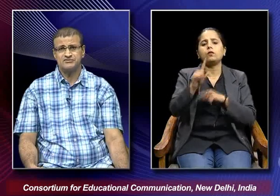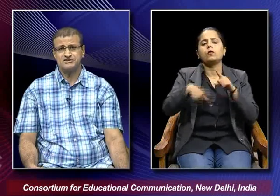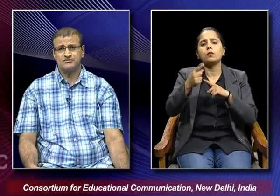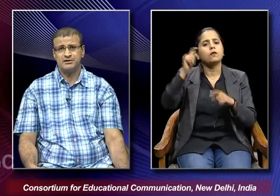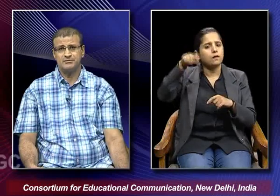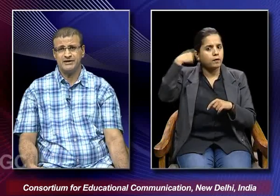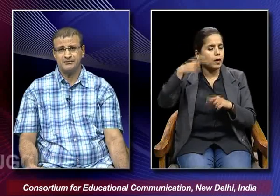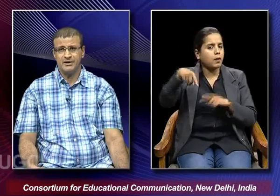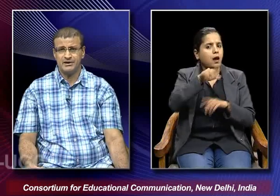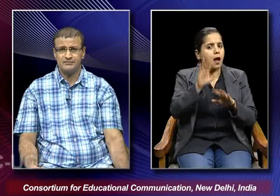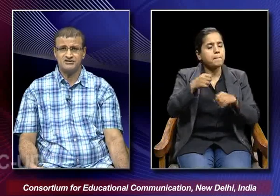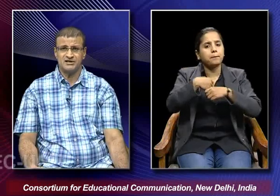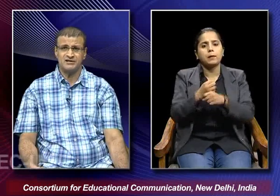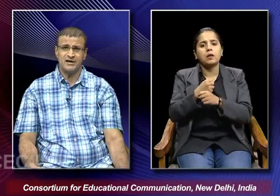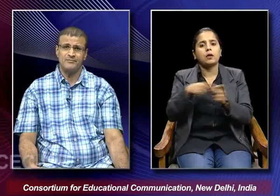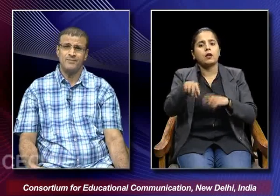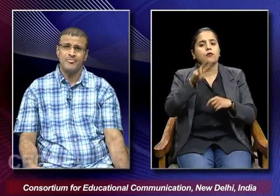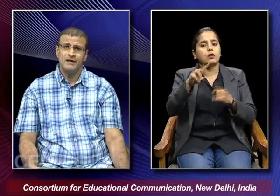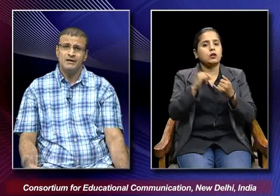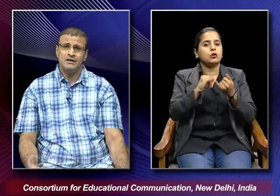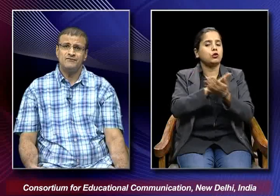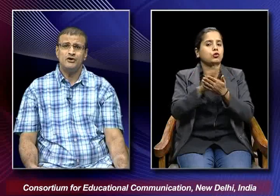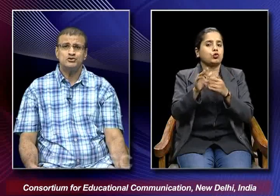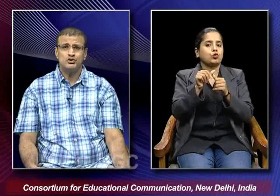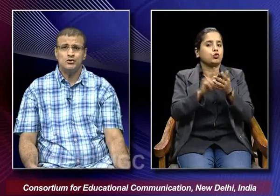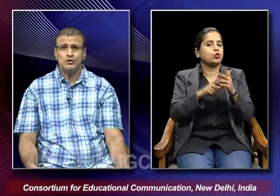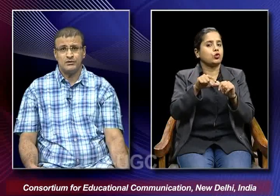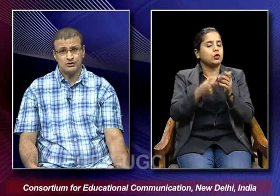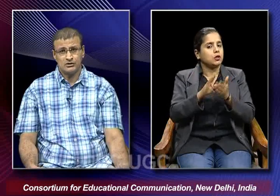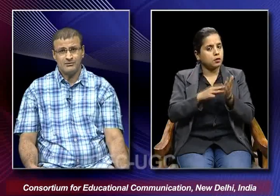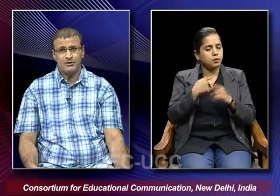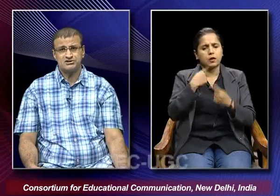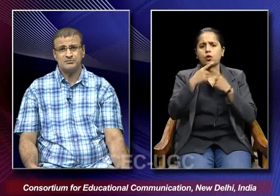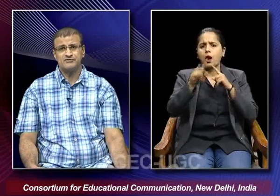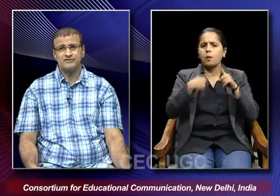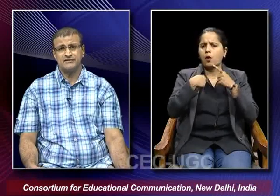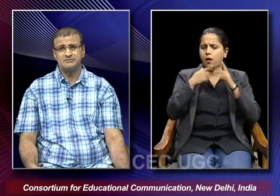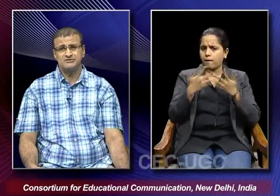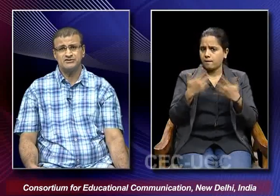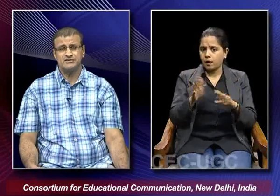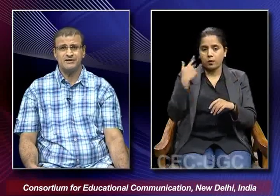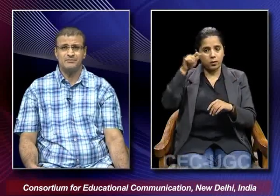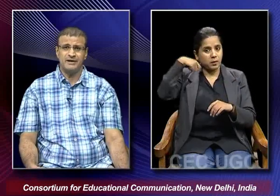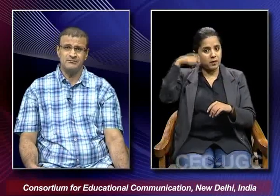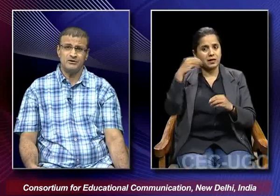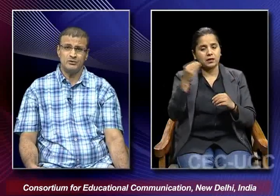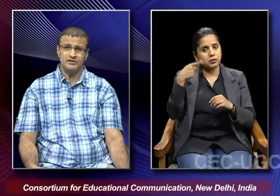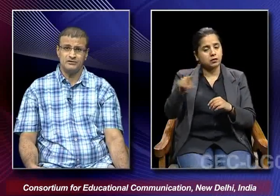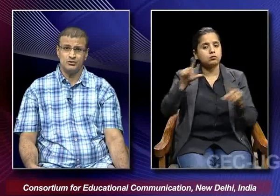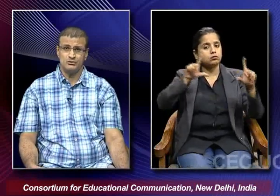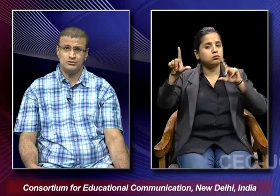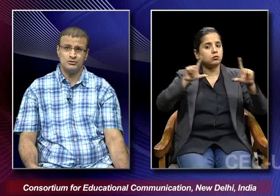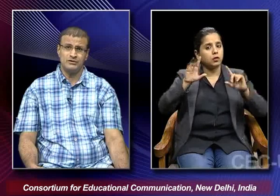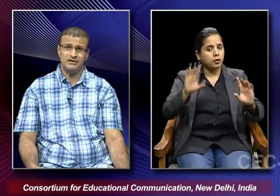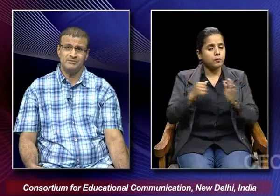films which have been made by vishantaram we also talked about some of the films which were made by him including